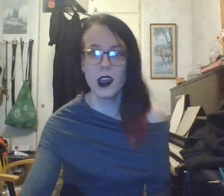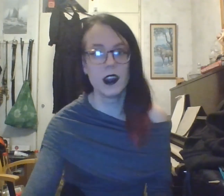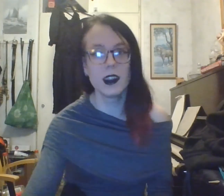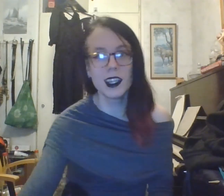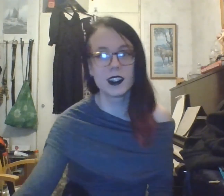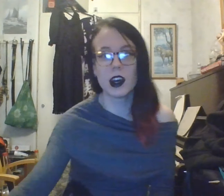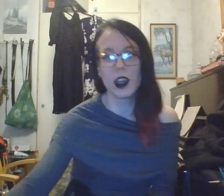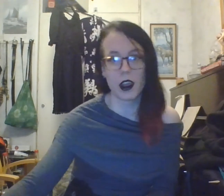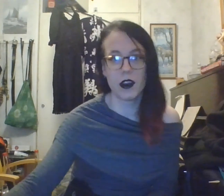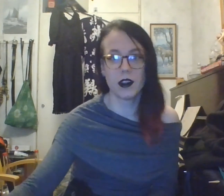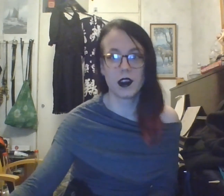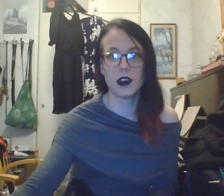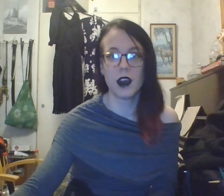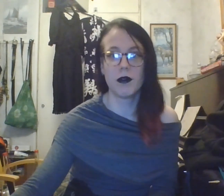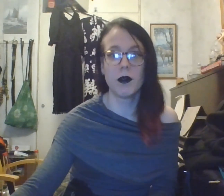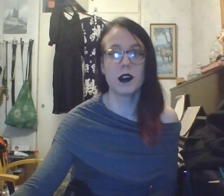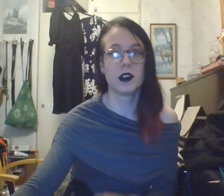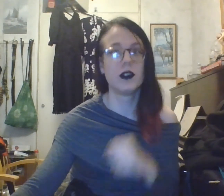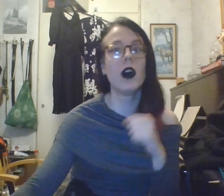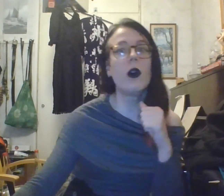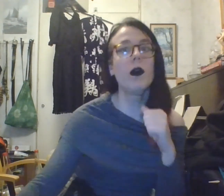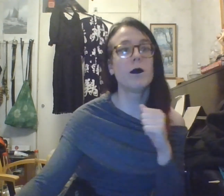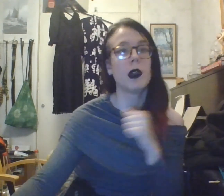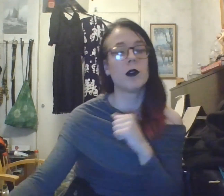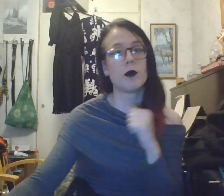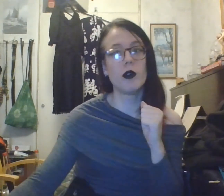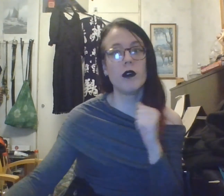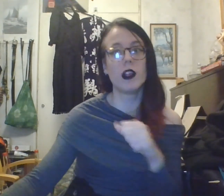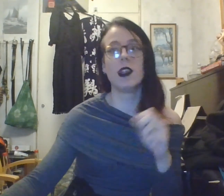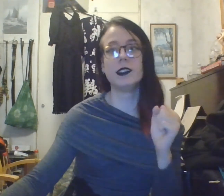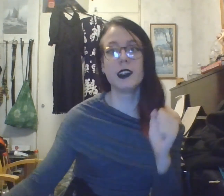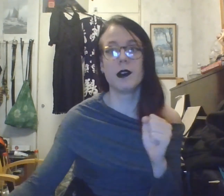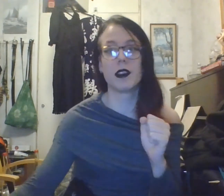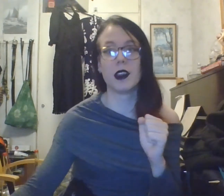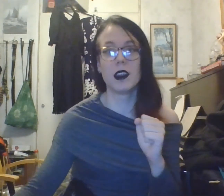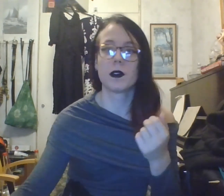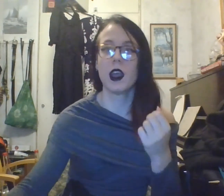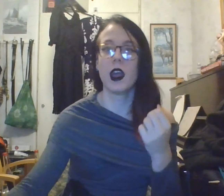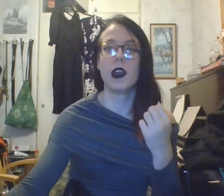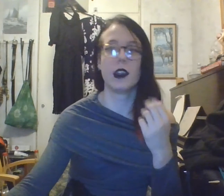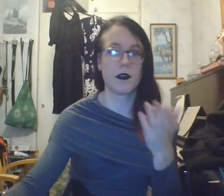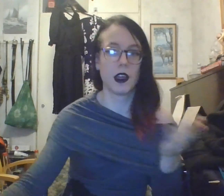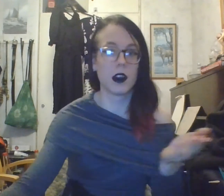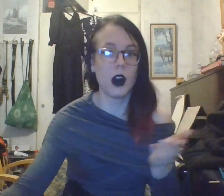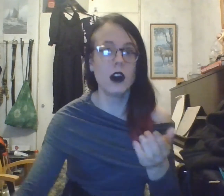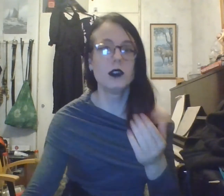anarchist argues that an authority should always be able to prove their legitimacy, and if they can't prove